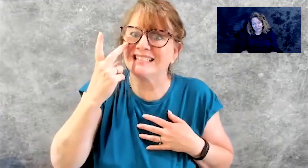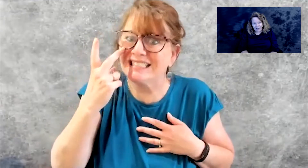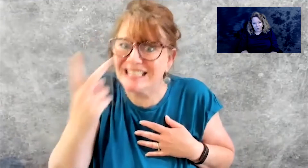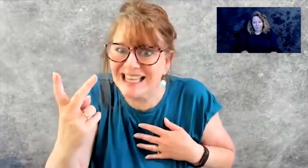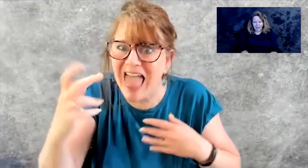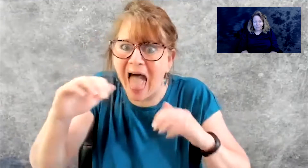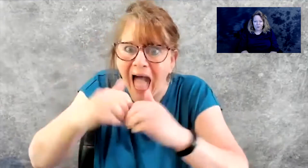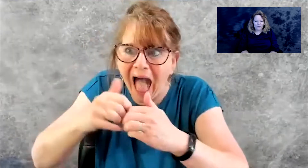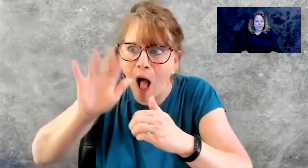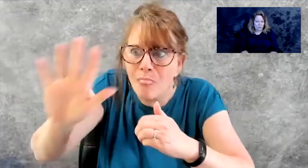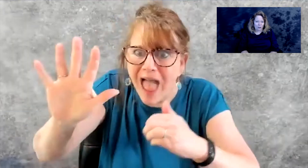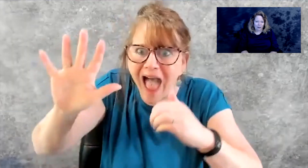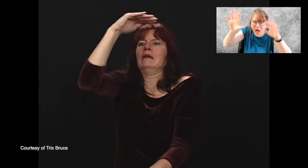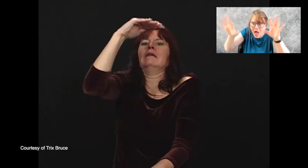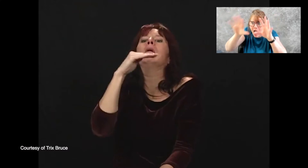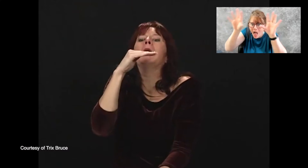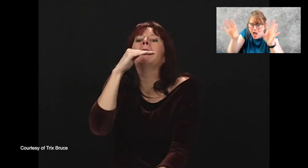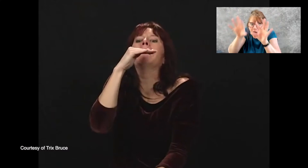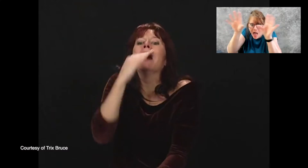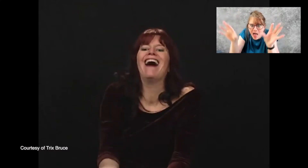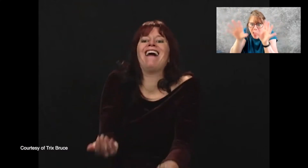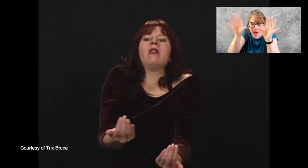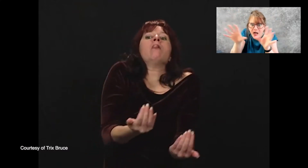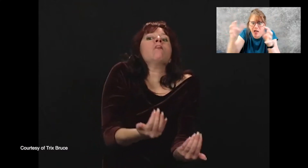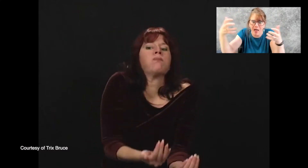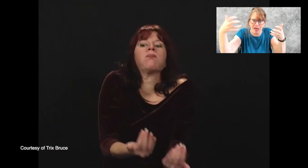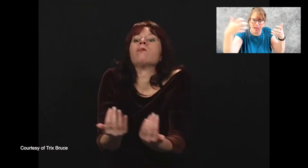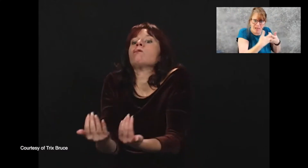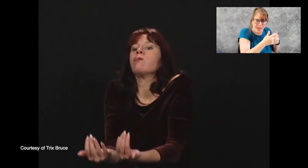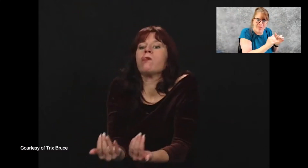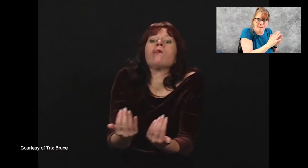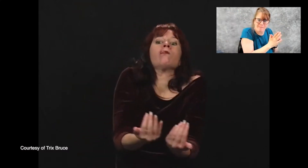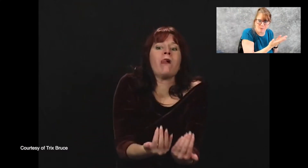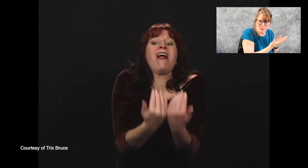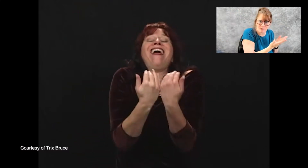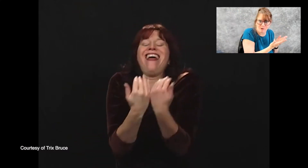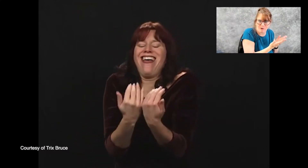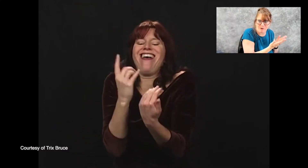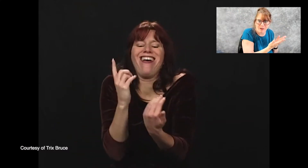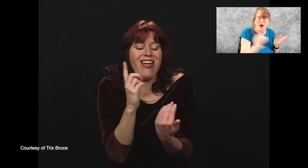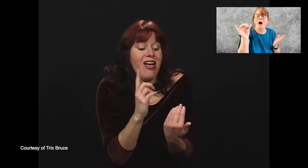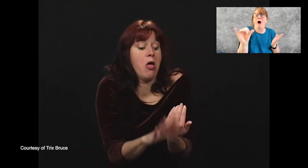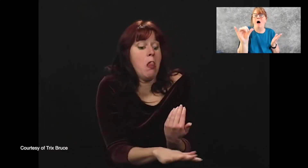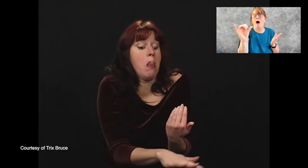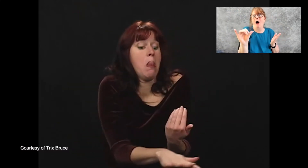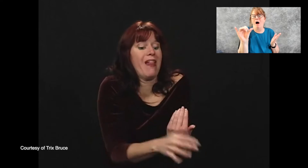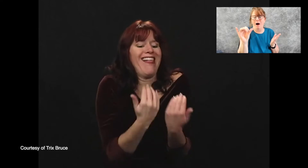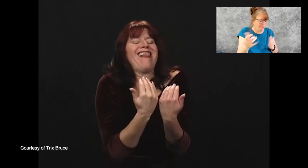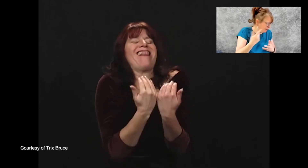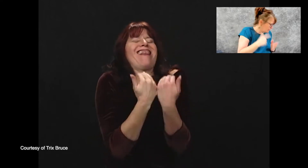We're much more visual. And so to see it come to life, what it would